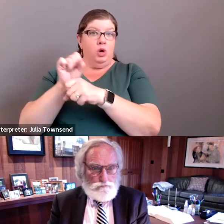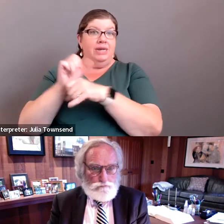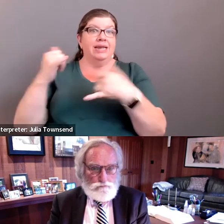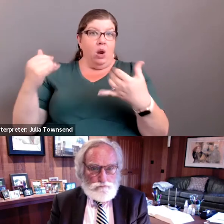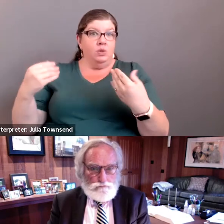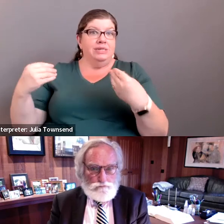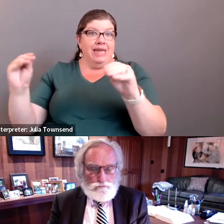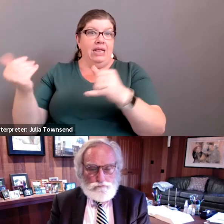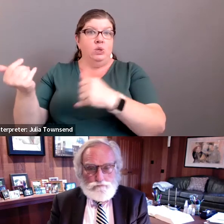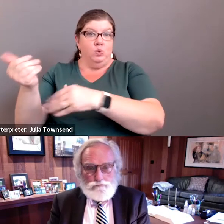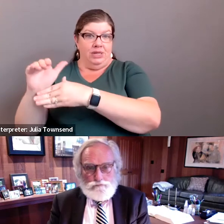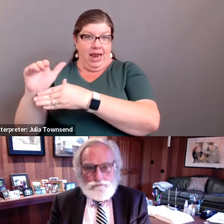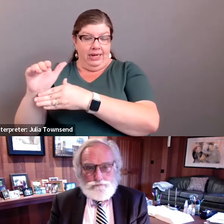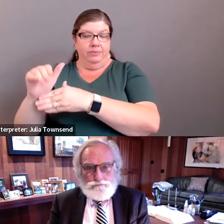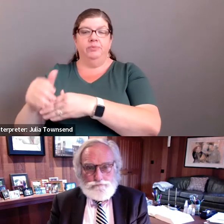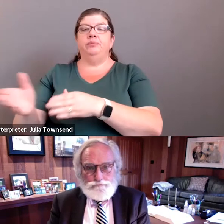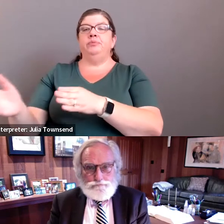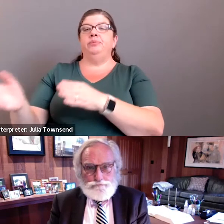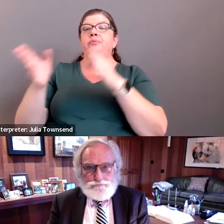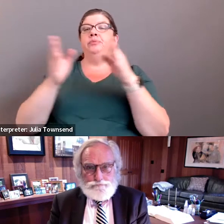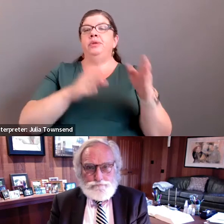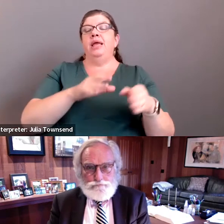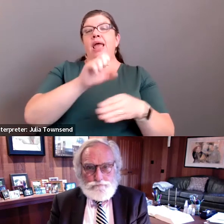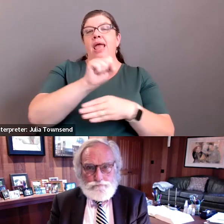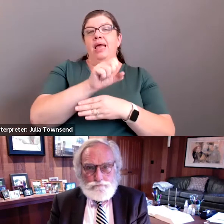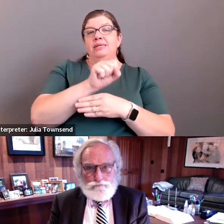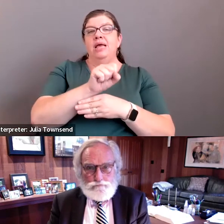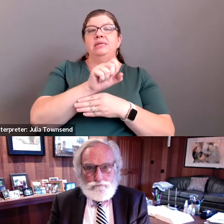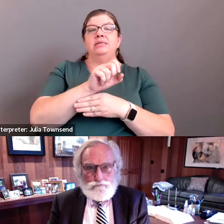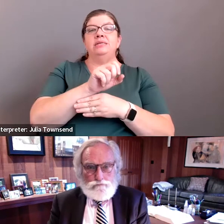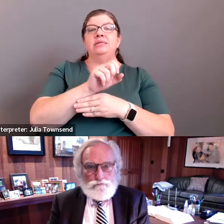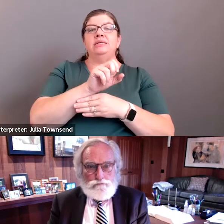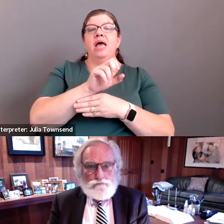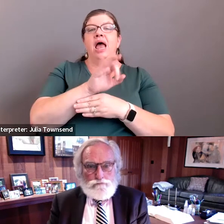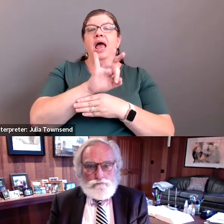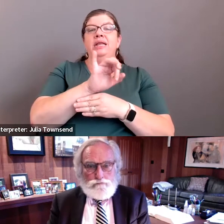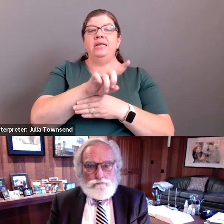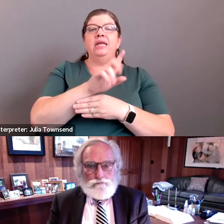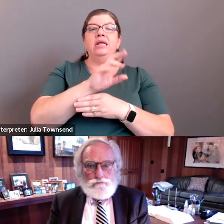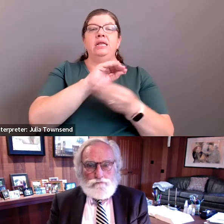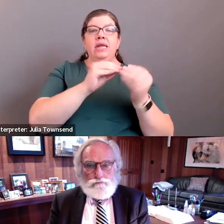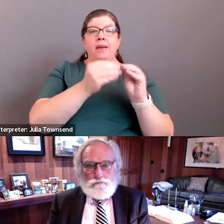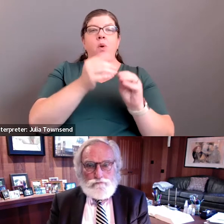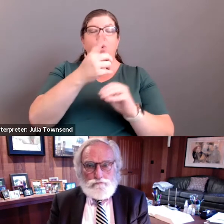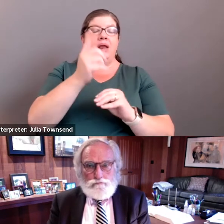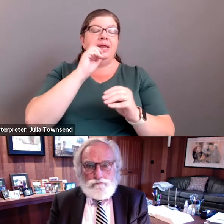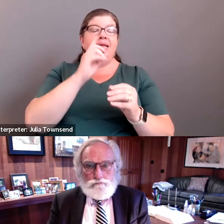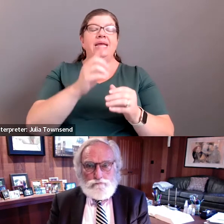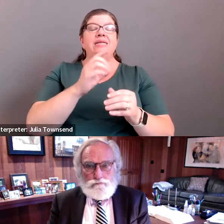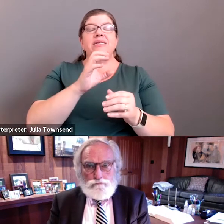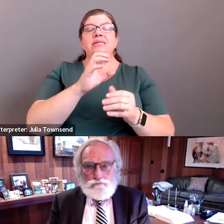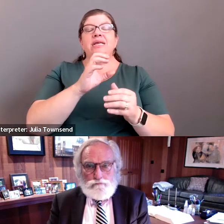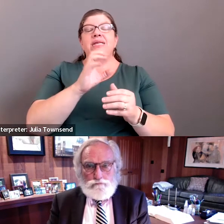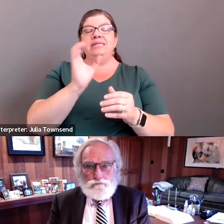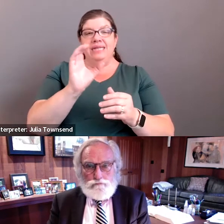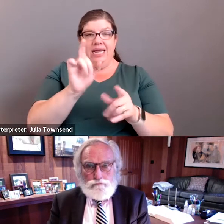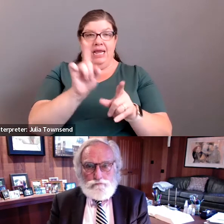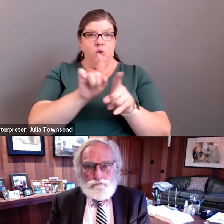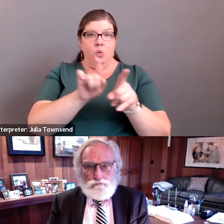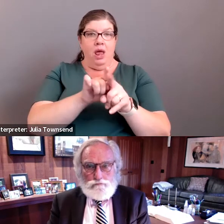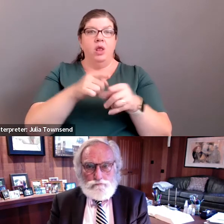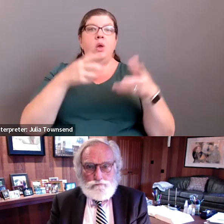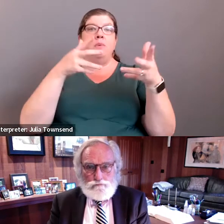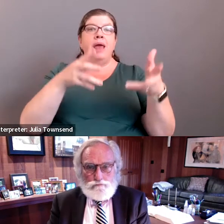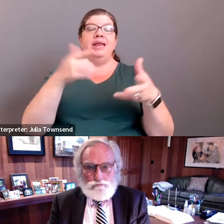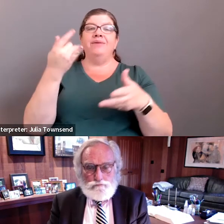selling tonight. And then the SFID number one is also a series C and it's the remaining on that one as well.